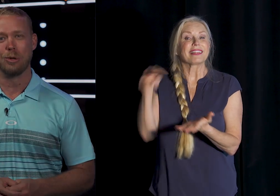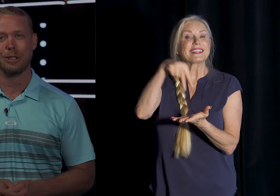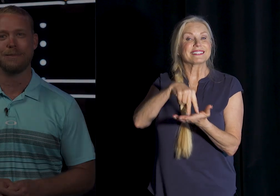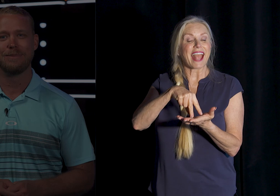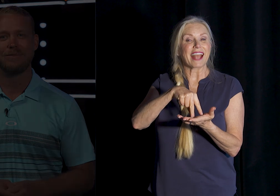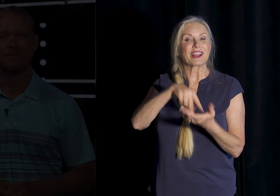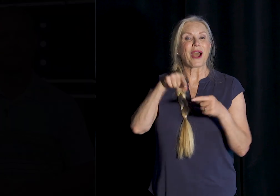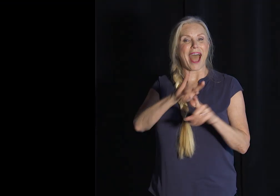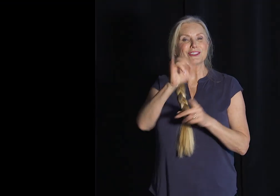worship?